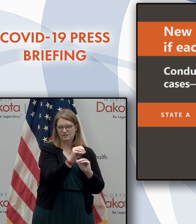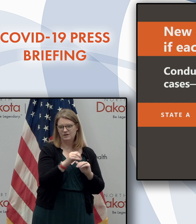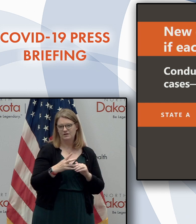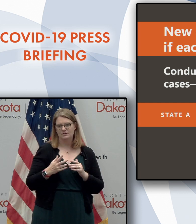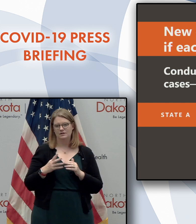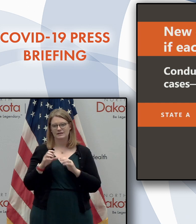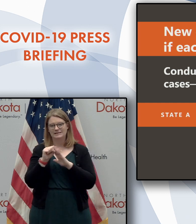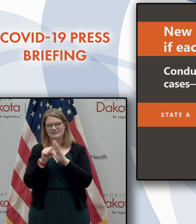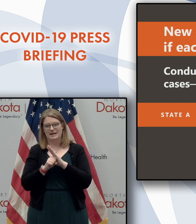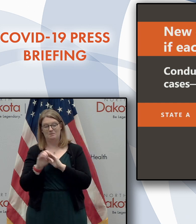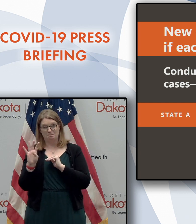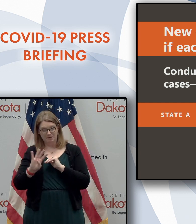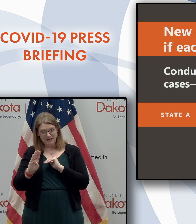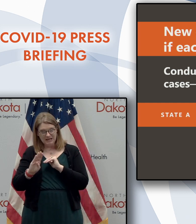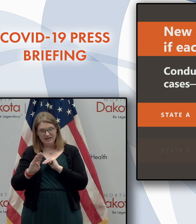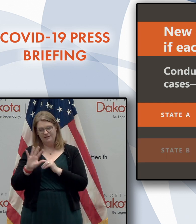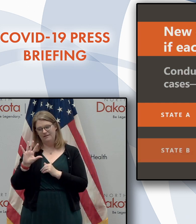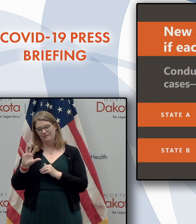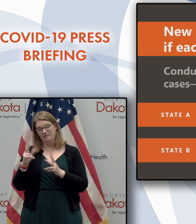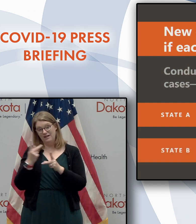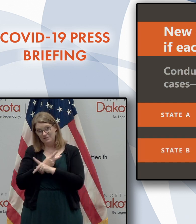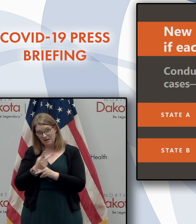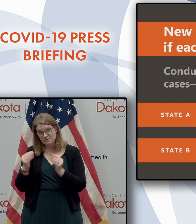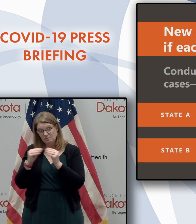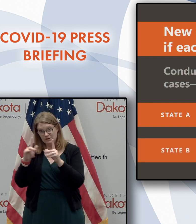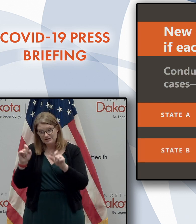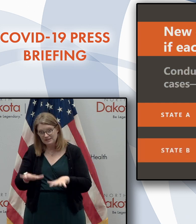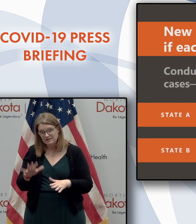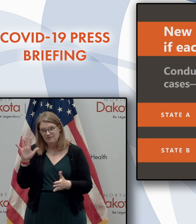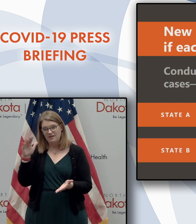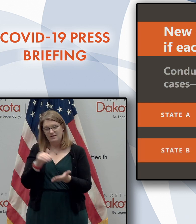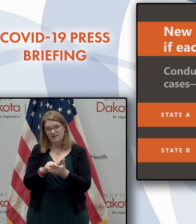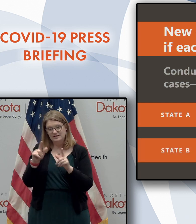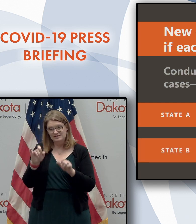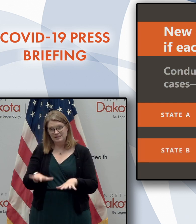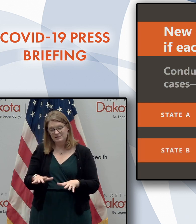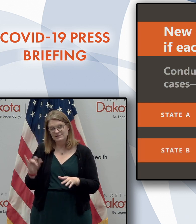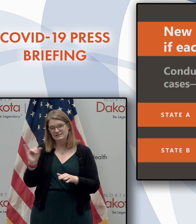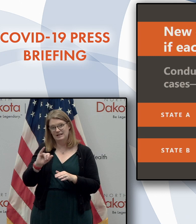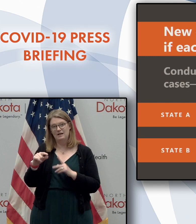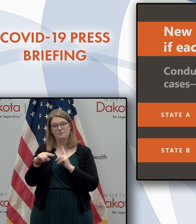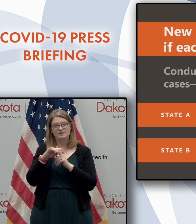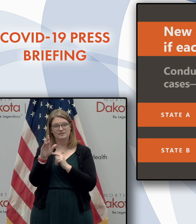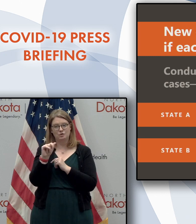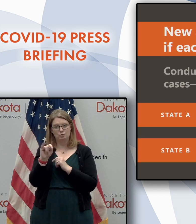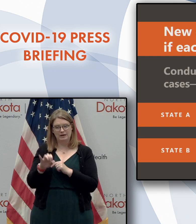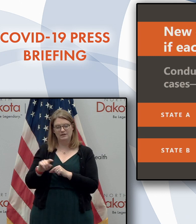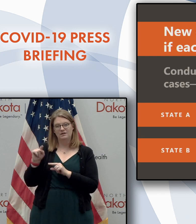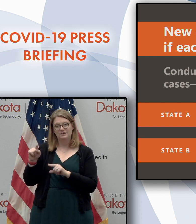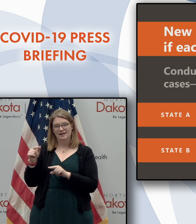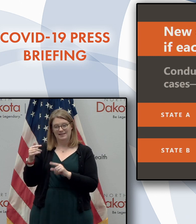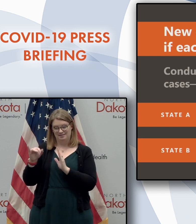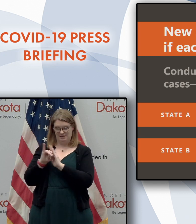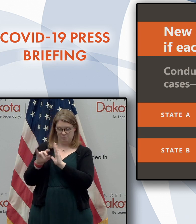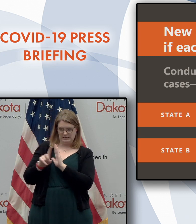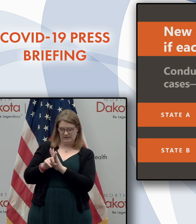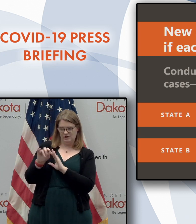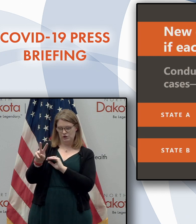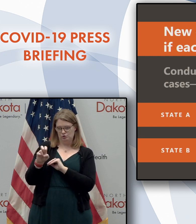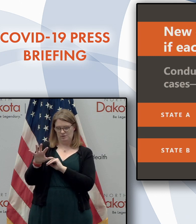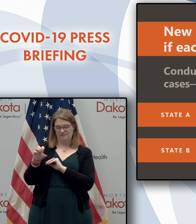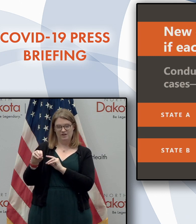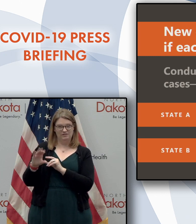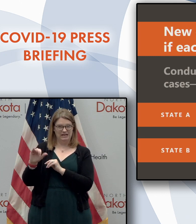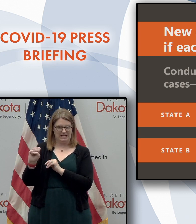next beat, state B was doing five times as much testing, 5,000 tests, they had the same positivity rate, they would be identifying 250